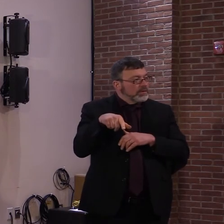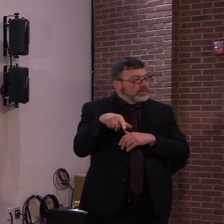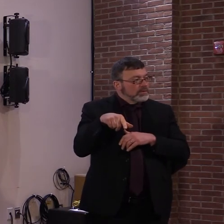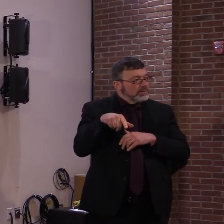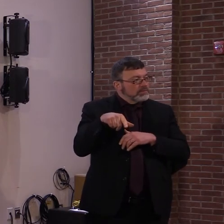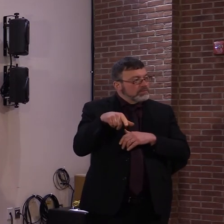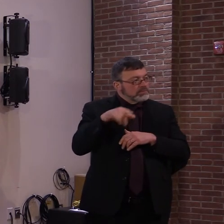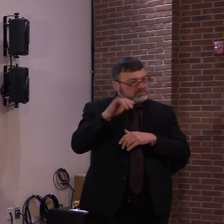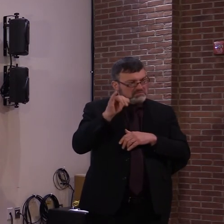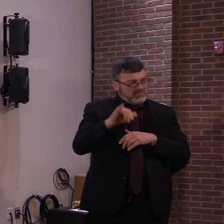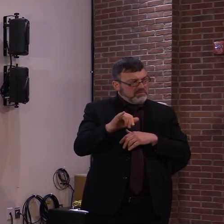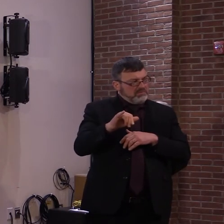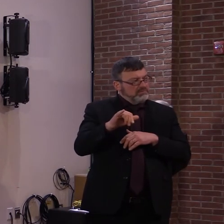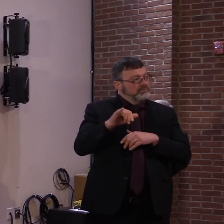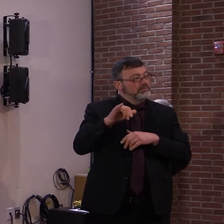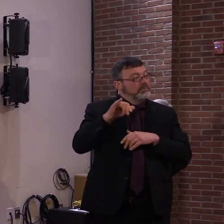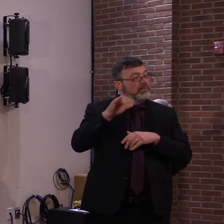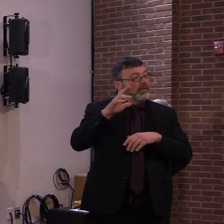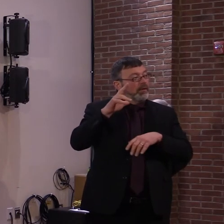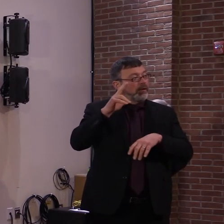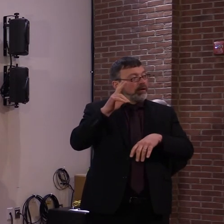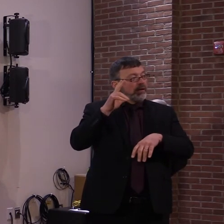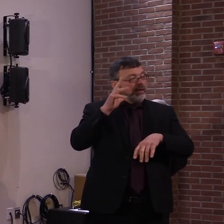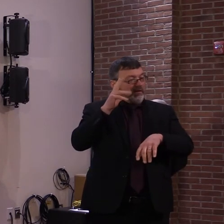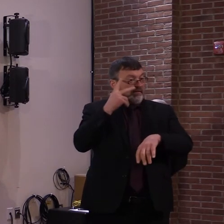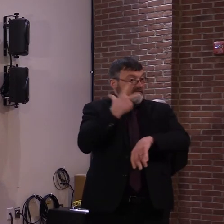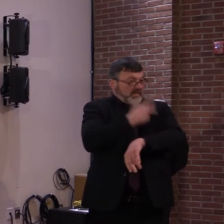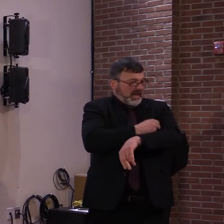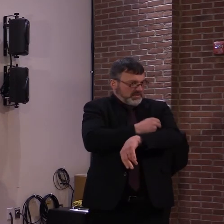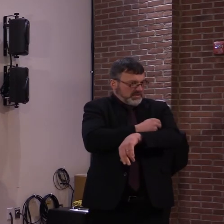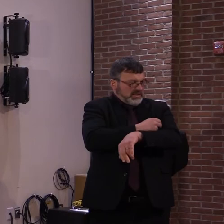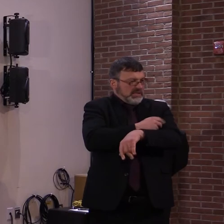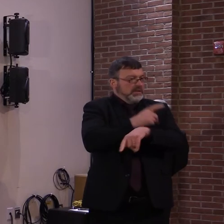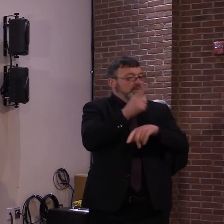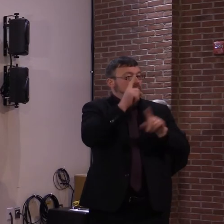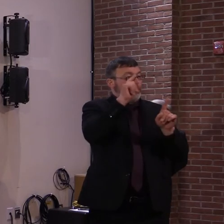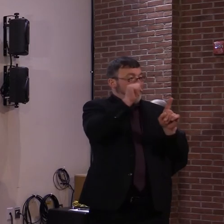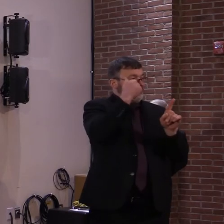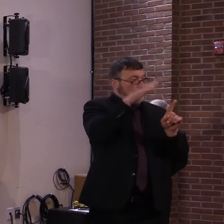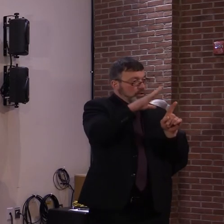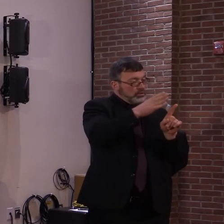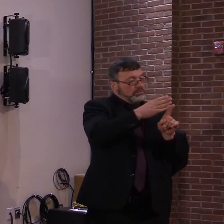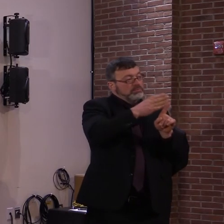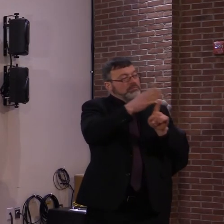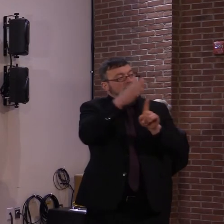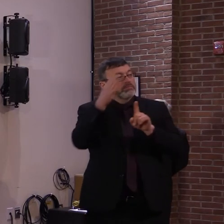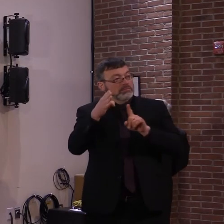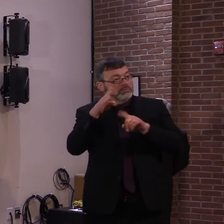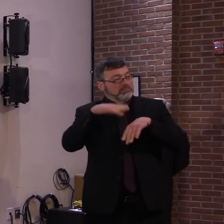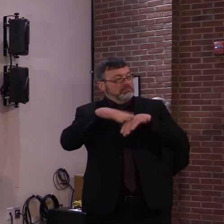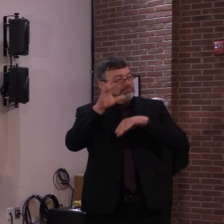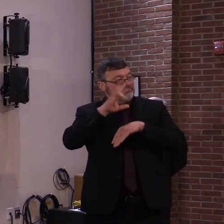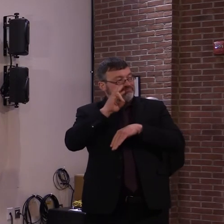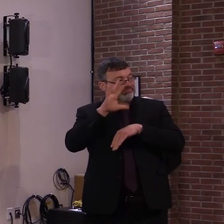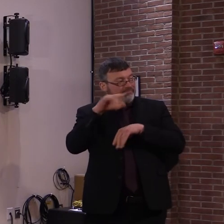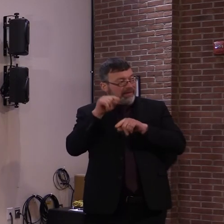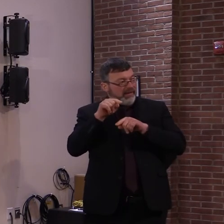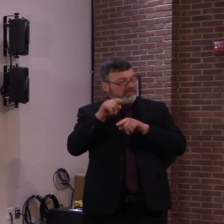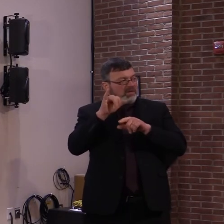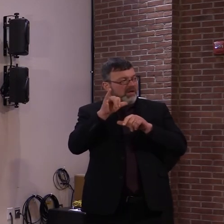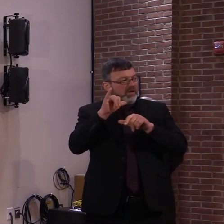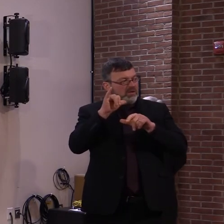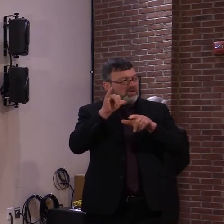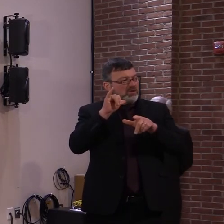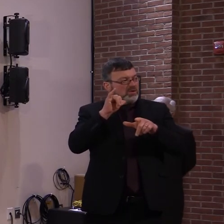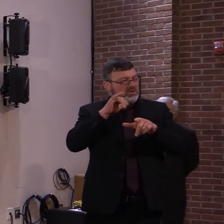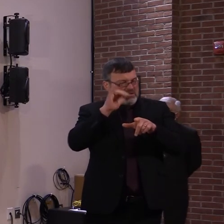chronic health conditions, does that mean that the state's main goal is to vaccinate people who are most at risk of dying from COVID as opposed to those who